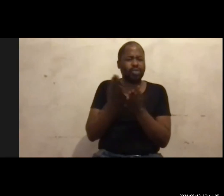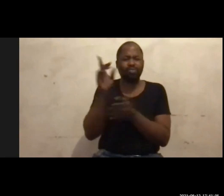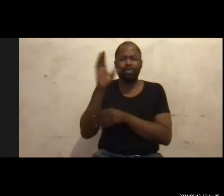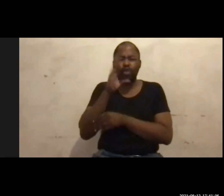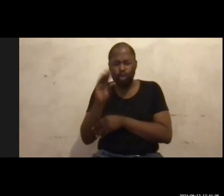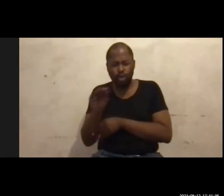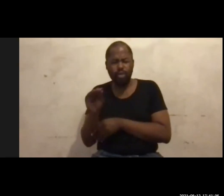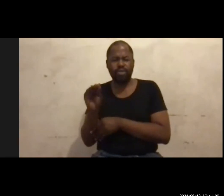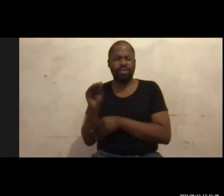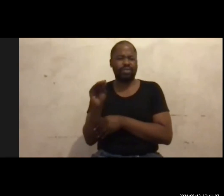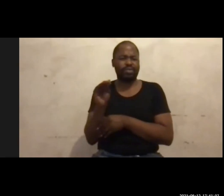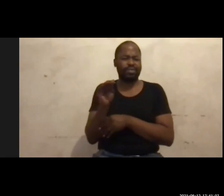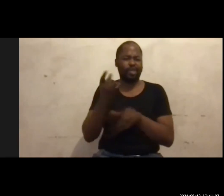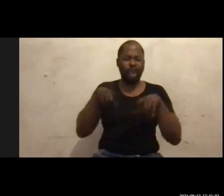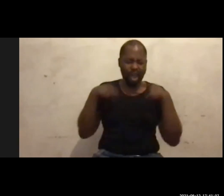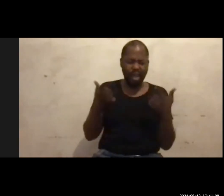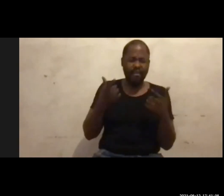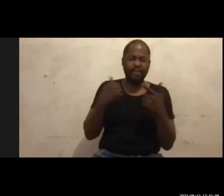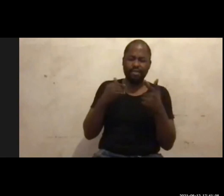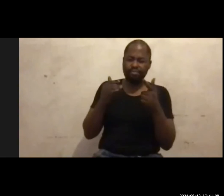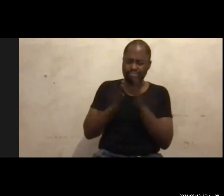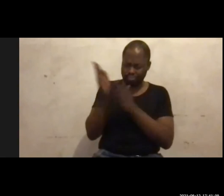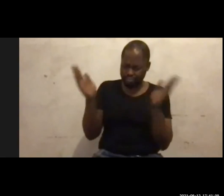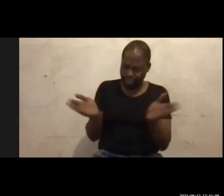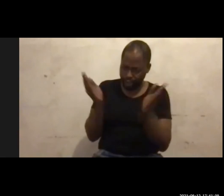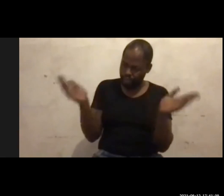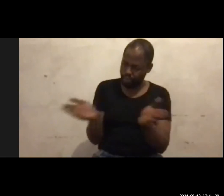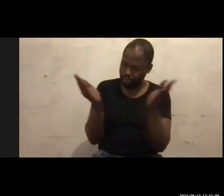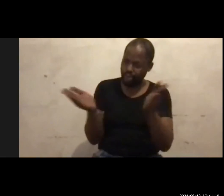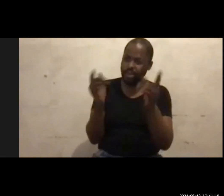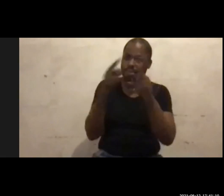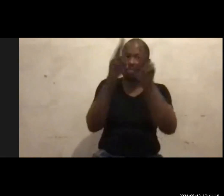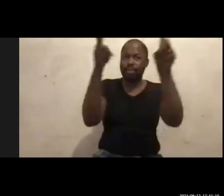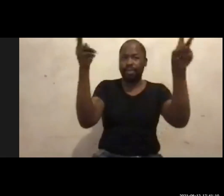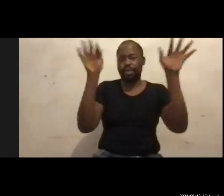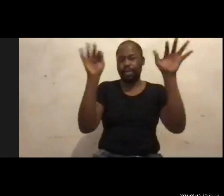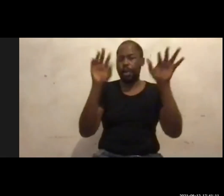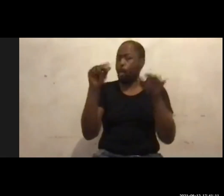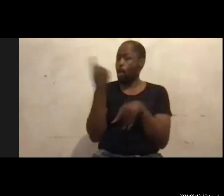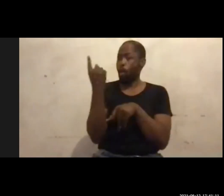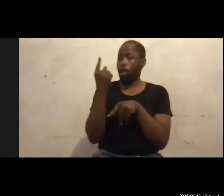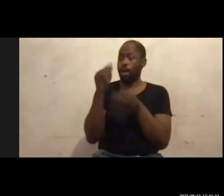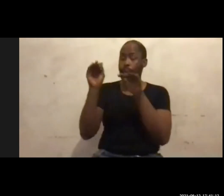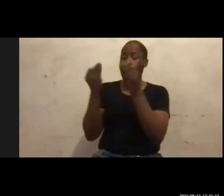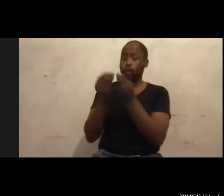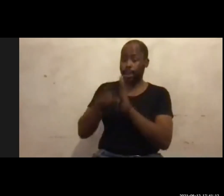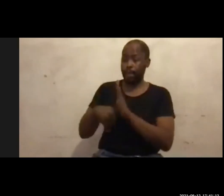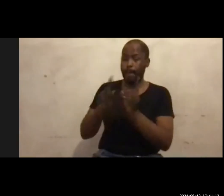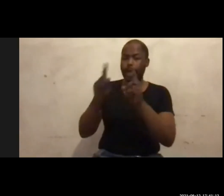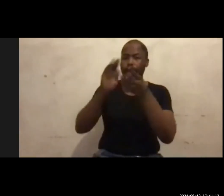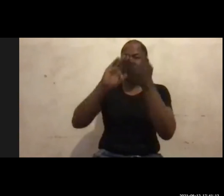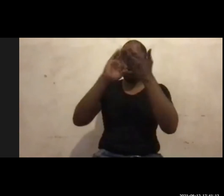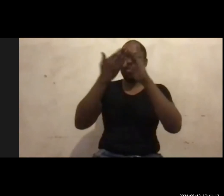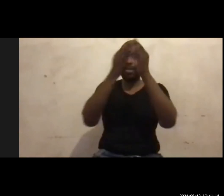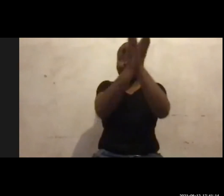existence inspires and motivates not only people with disabilities, but I think society as a whole. And